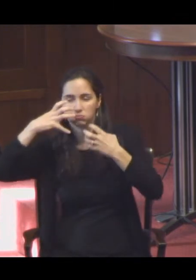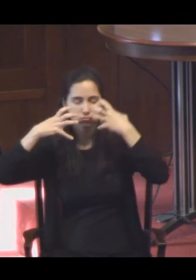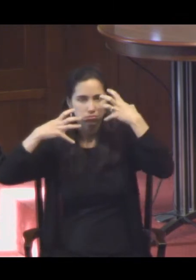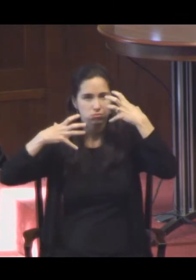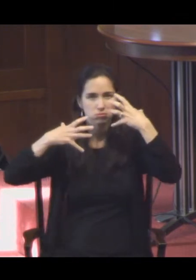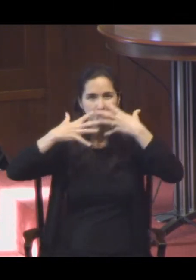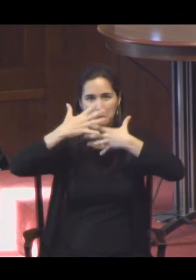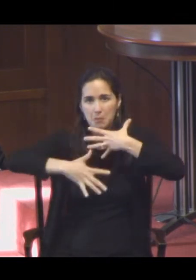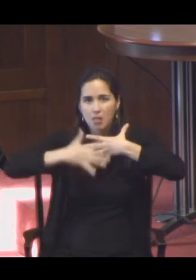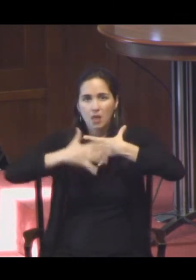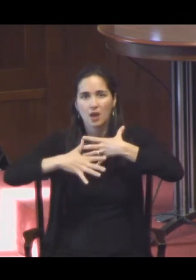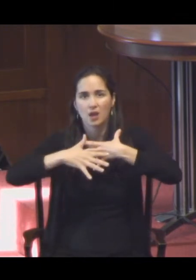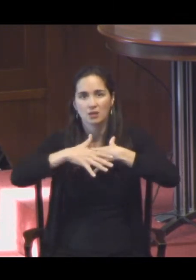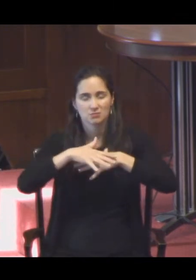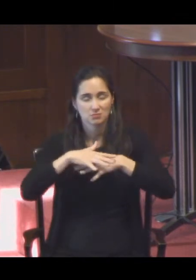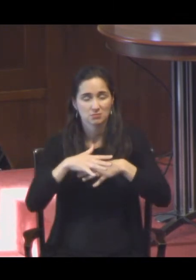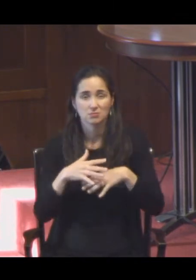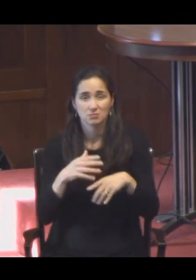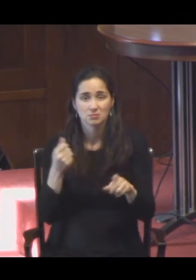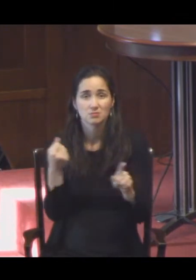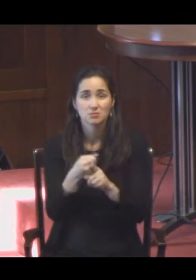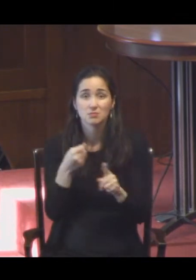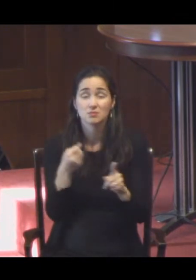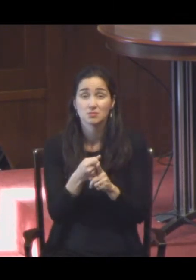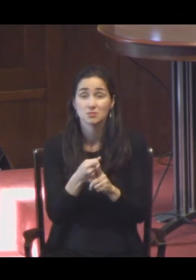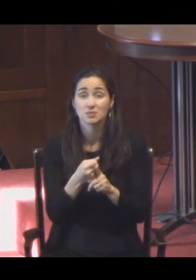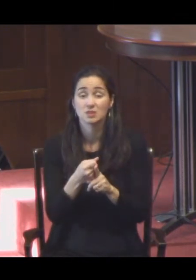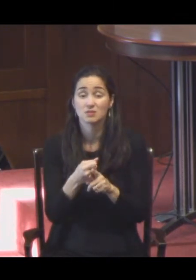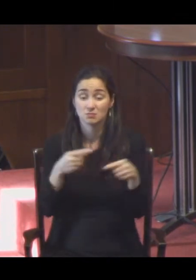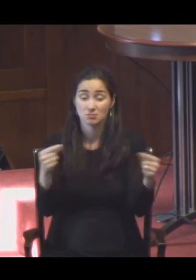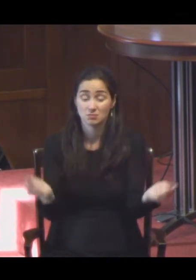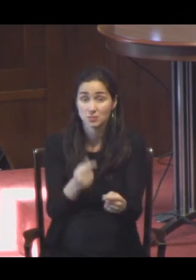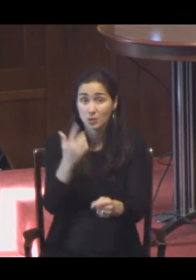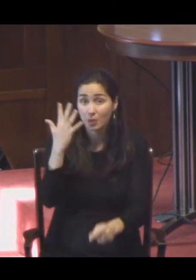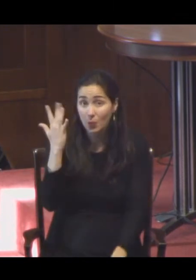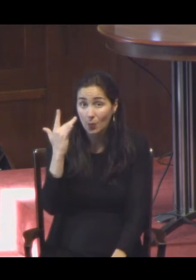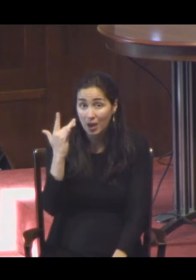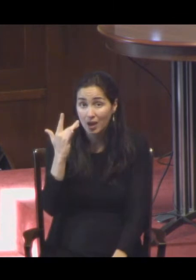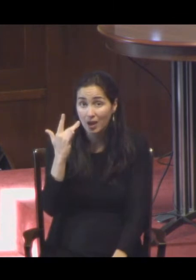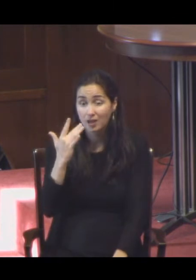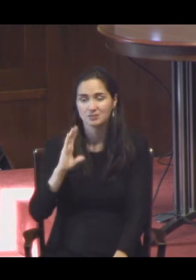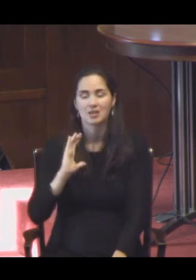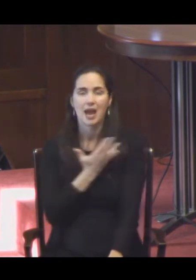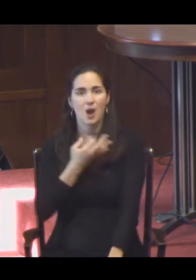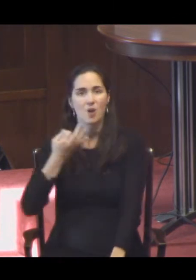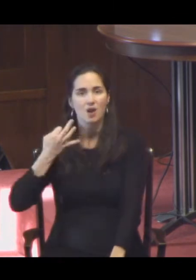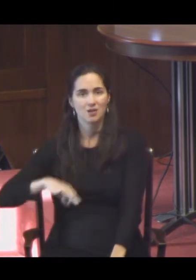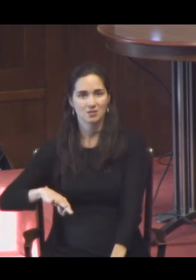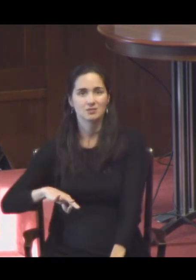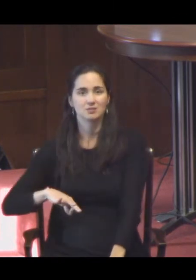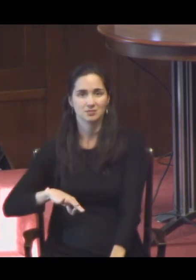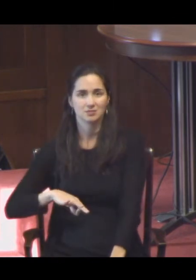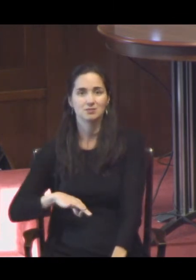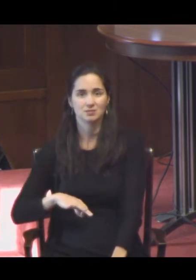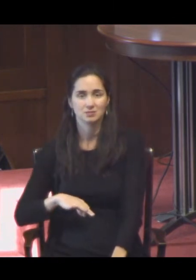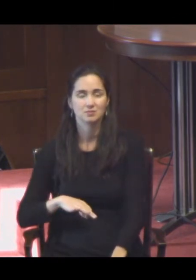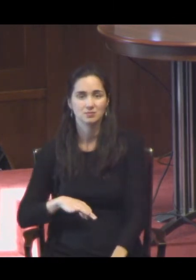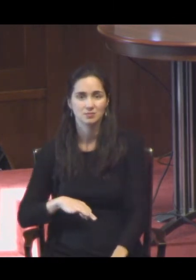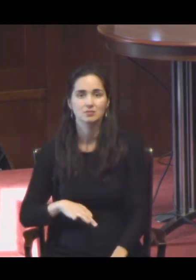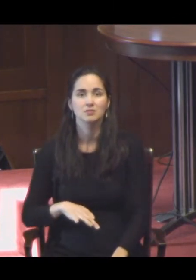but he was stricken. was smitten for our afflictions, and by his wounds we are healed. The prophet prophesied that the coming one, the Messiah, would be